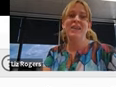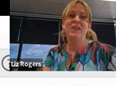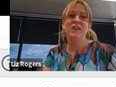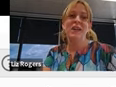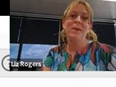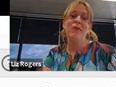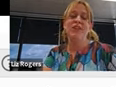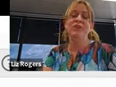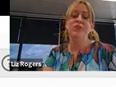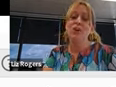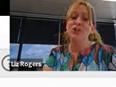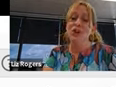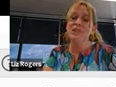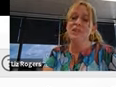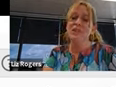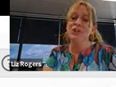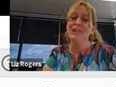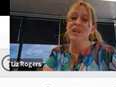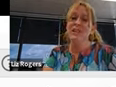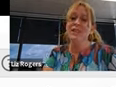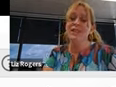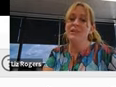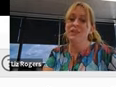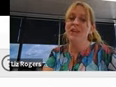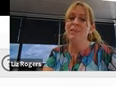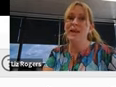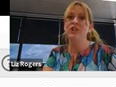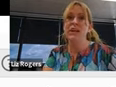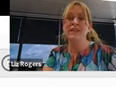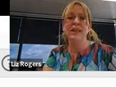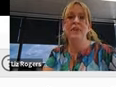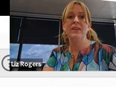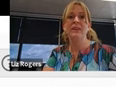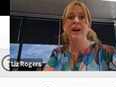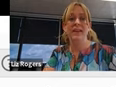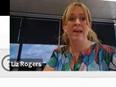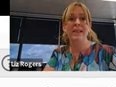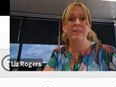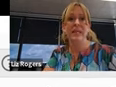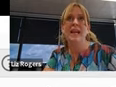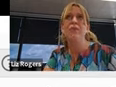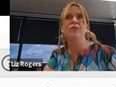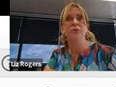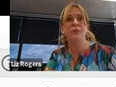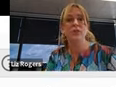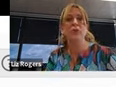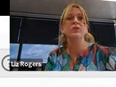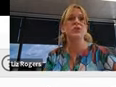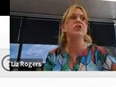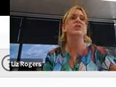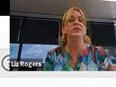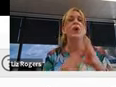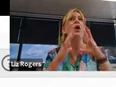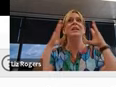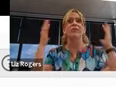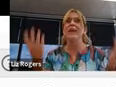another one of the original dog dogs. Unfortunately, Chella played Jess and every other side character. But again, for schools